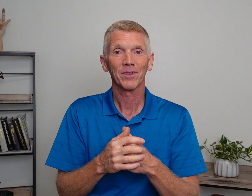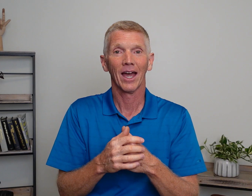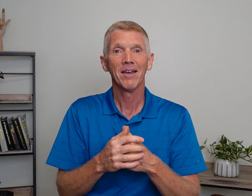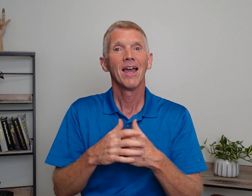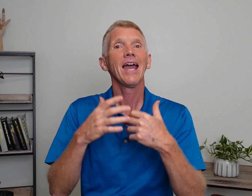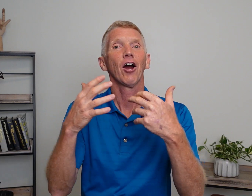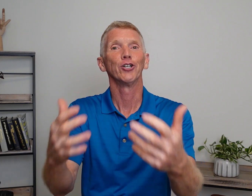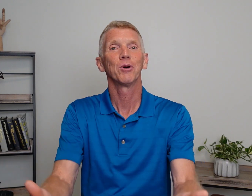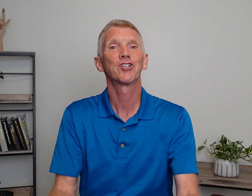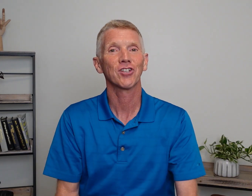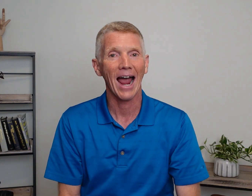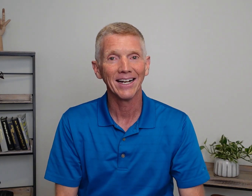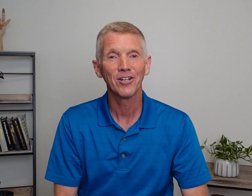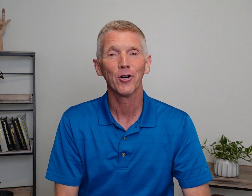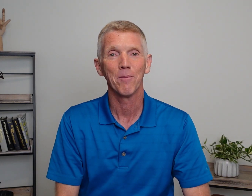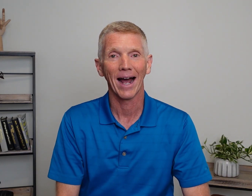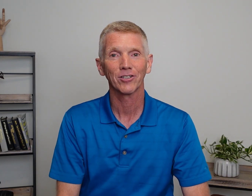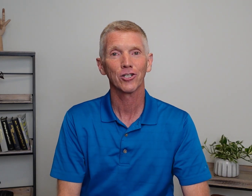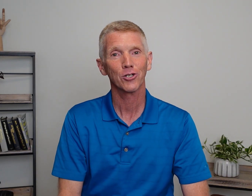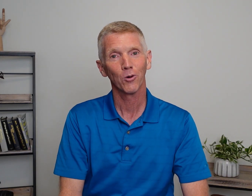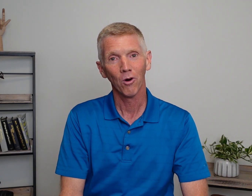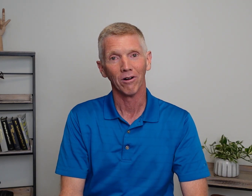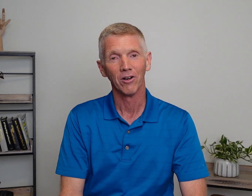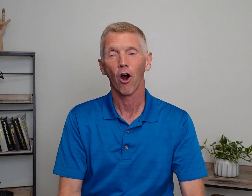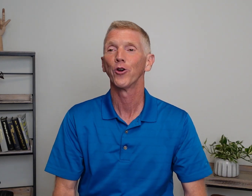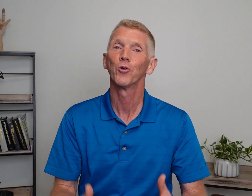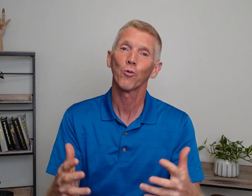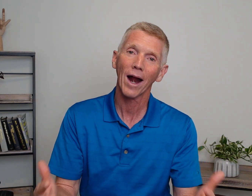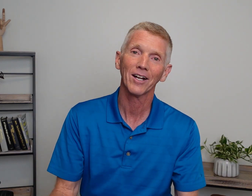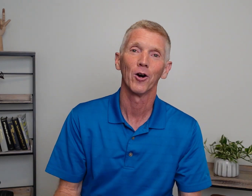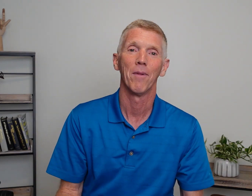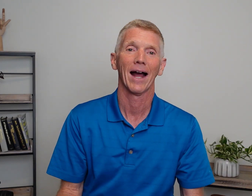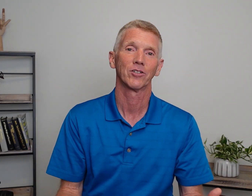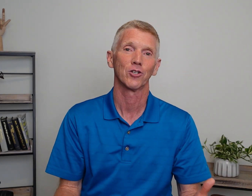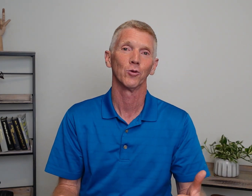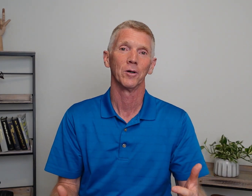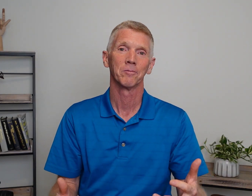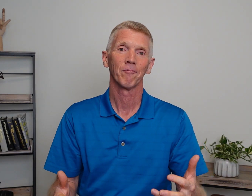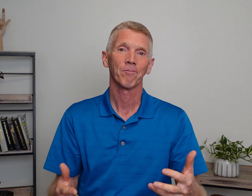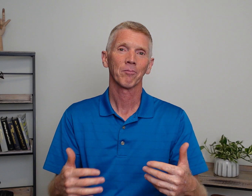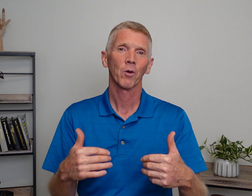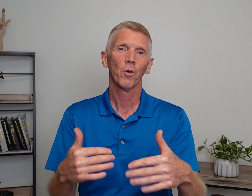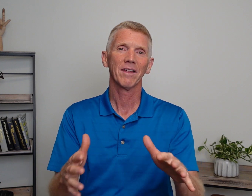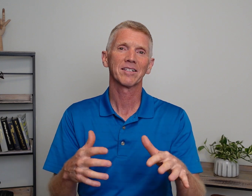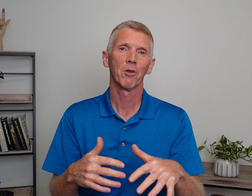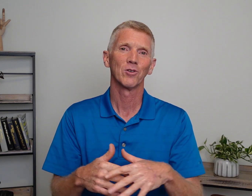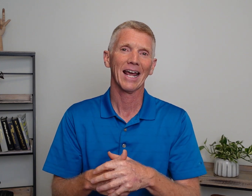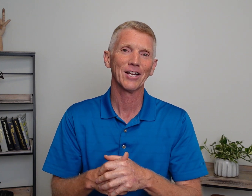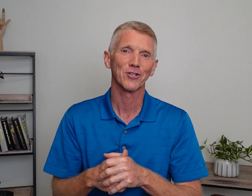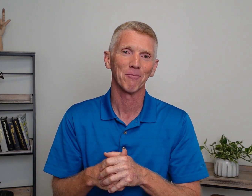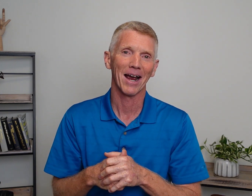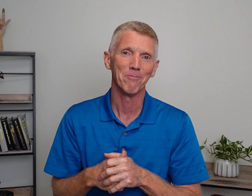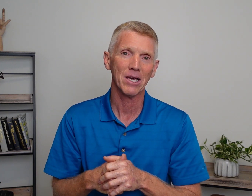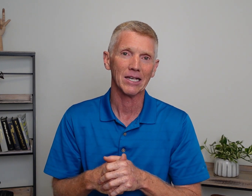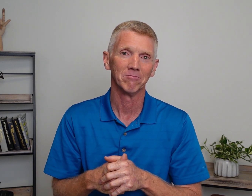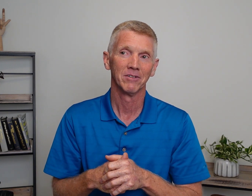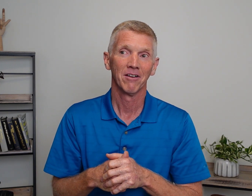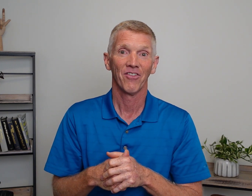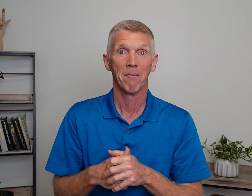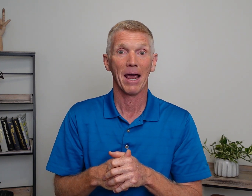Okay? Hey, are you excited to go back to school? Are you ready to go back to school? What do you think some of those answers might be? They might